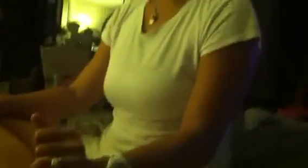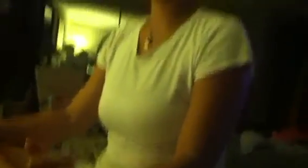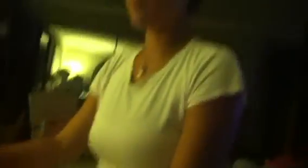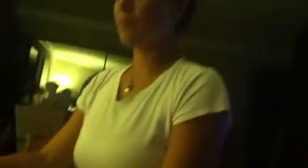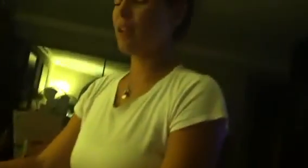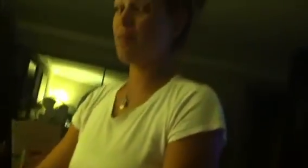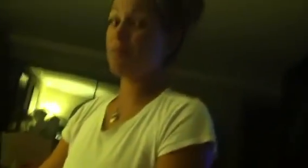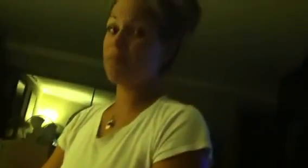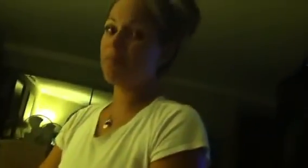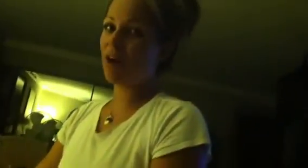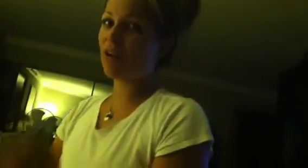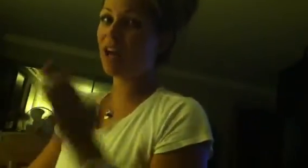Paula.